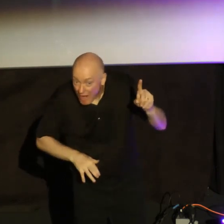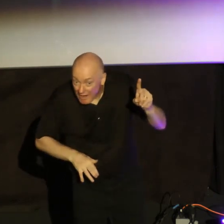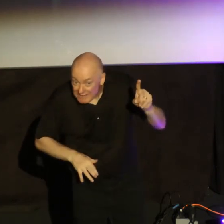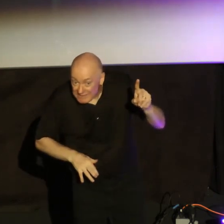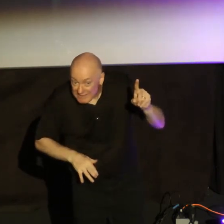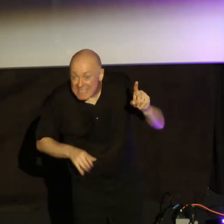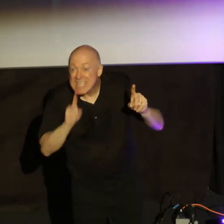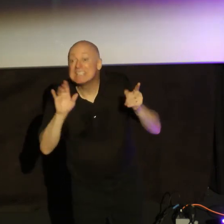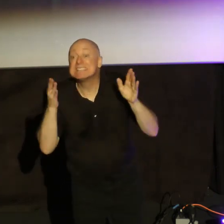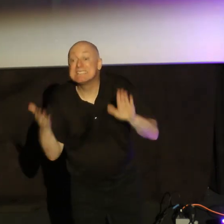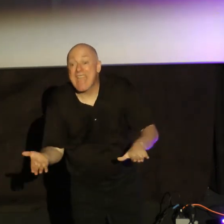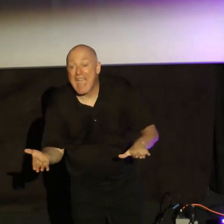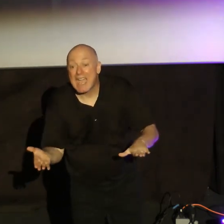dead unless it has works.